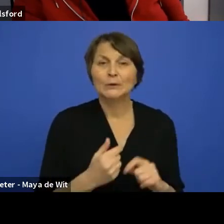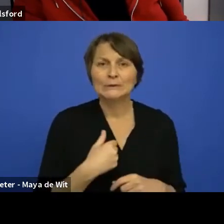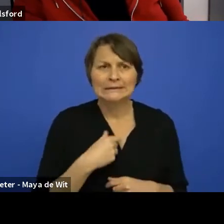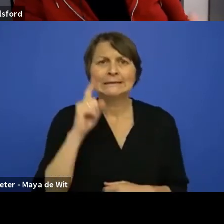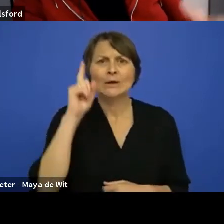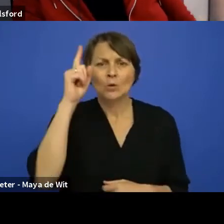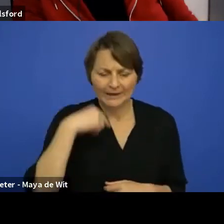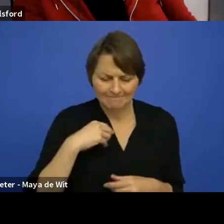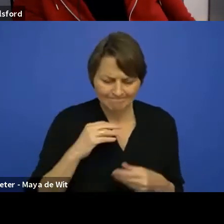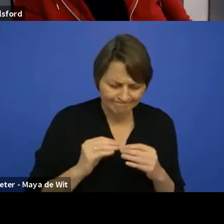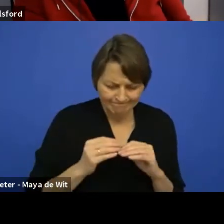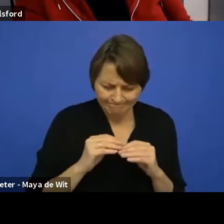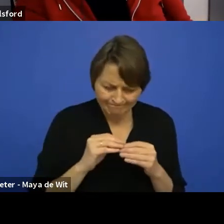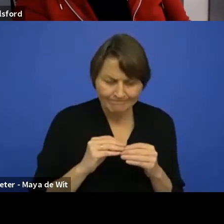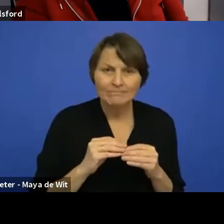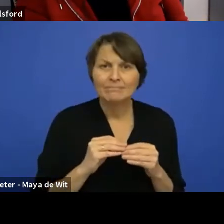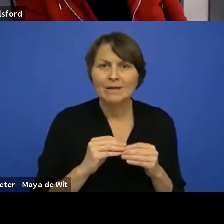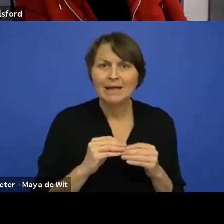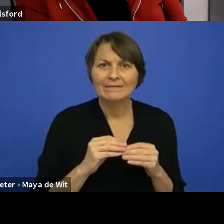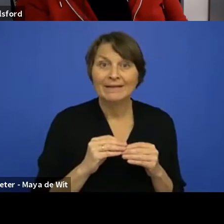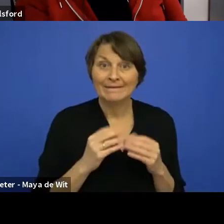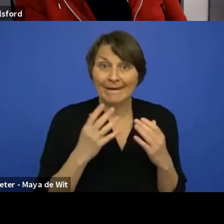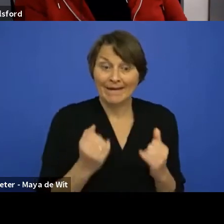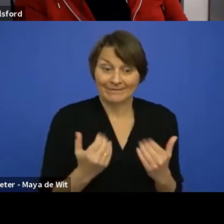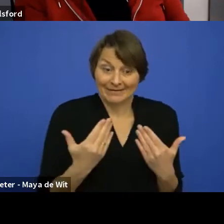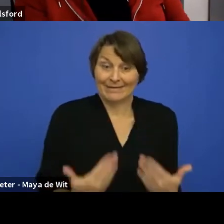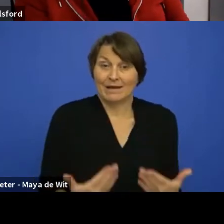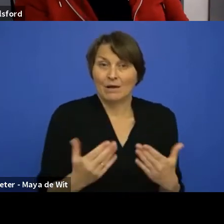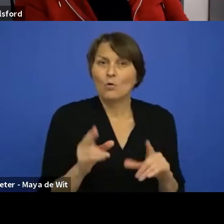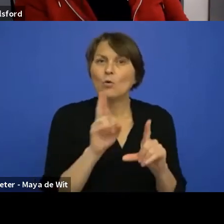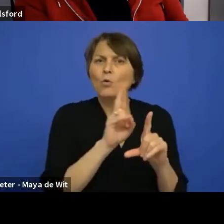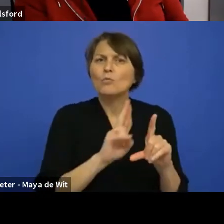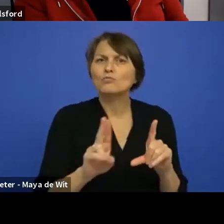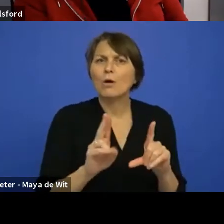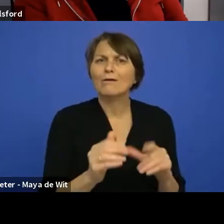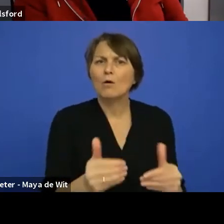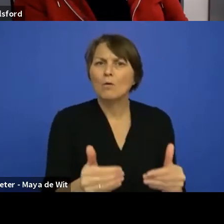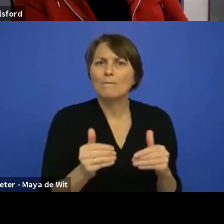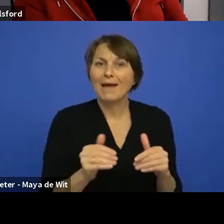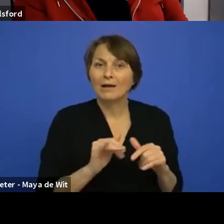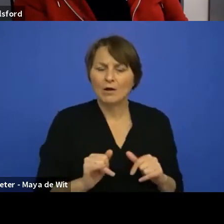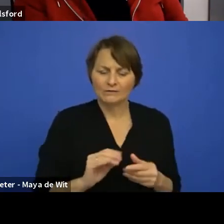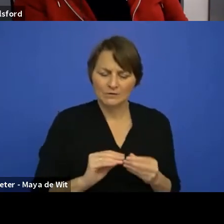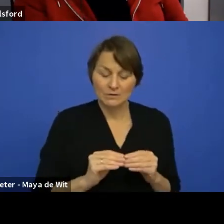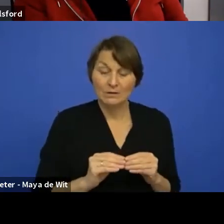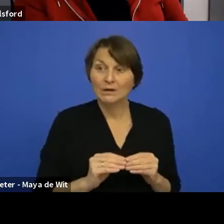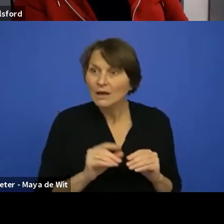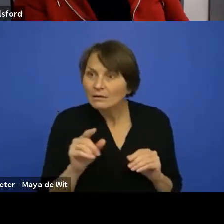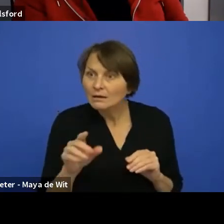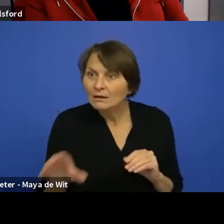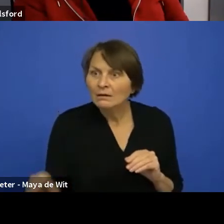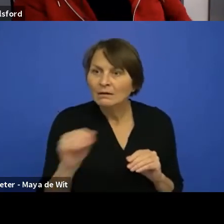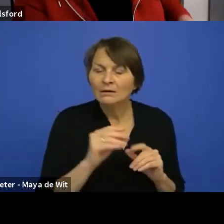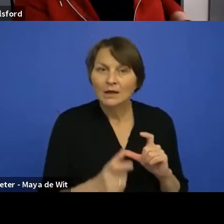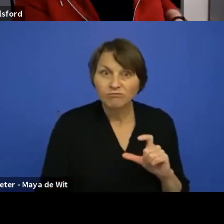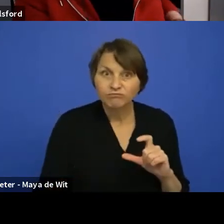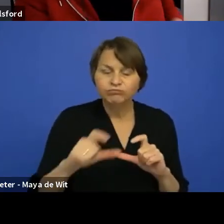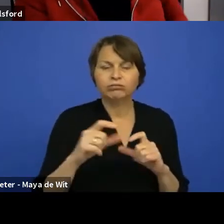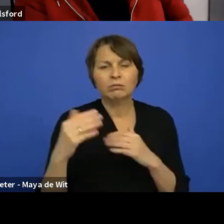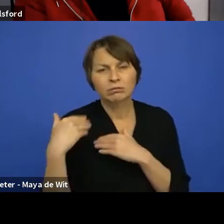the Umbraco back office is going to have quite a big job in terms of upgrading that. So do we know what might